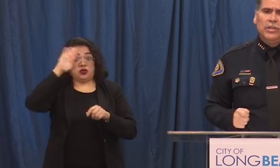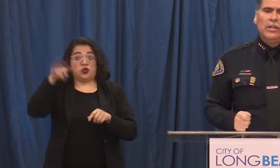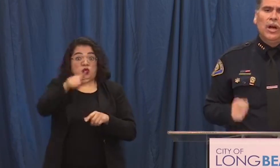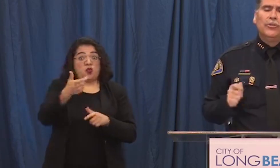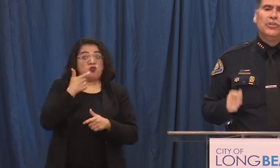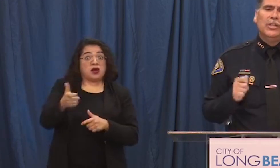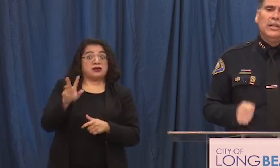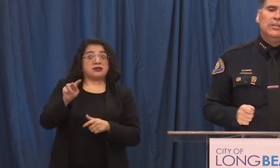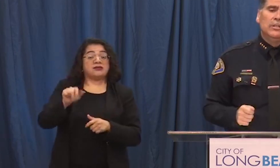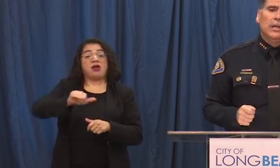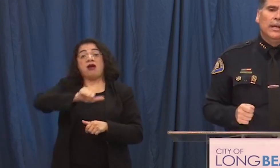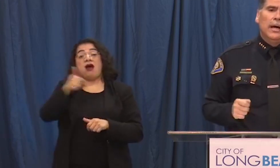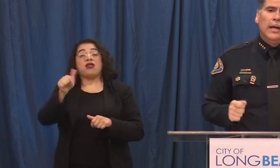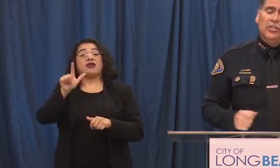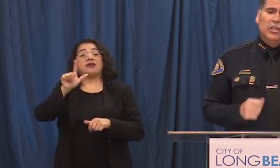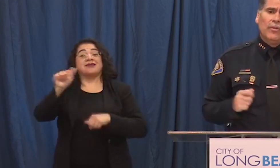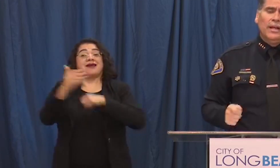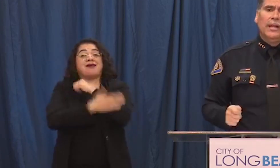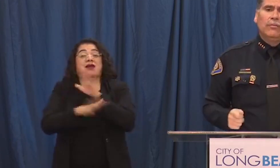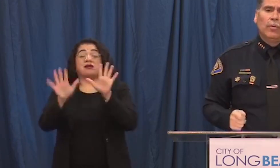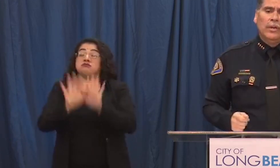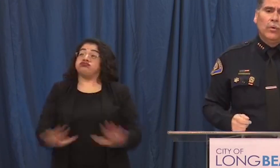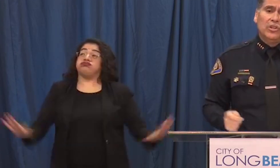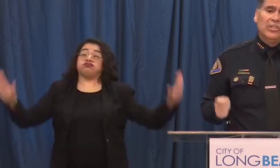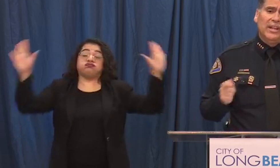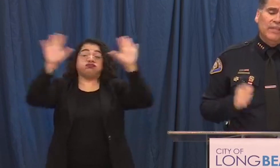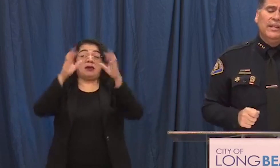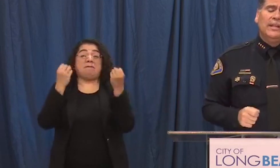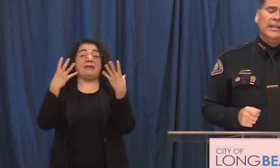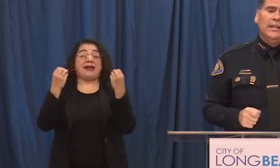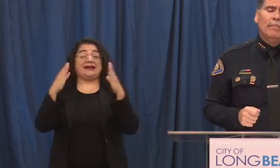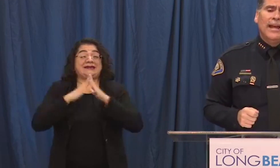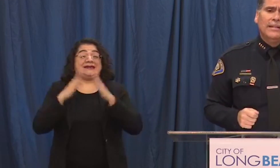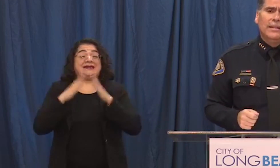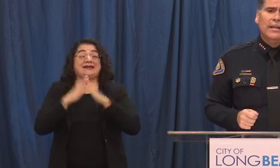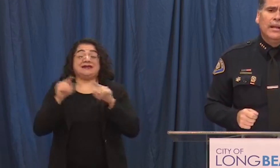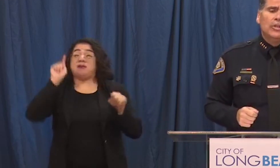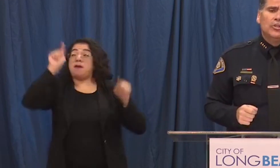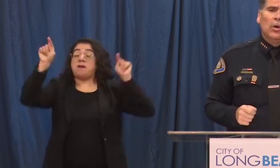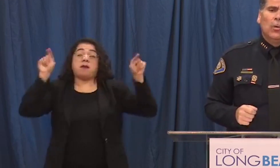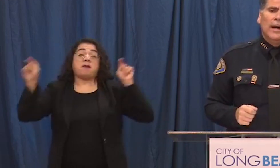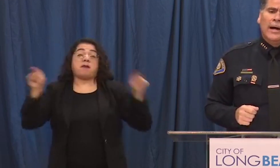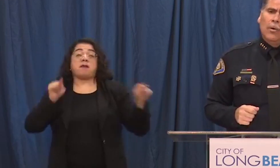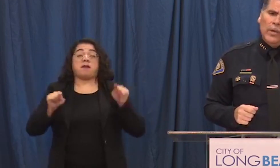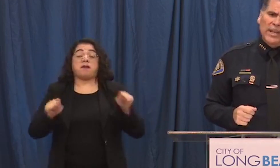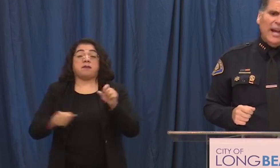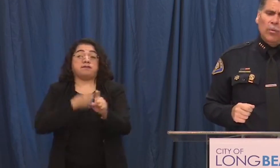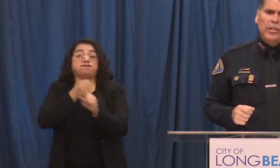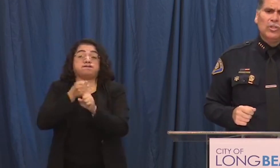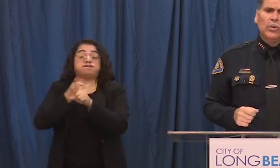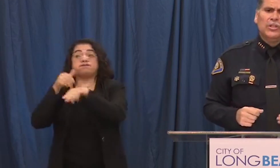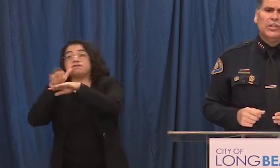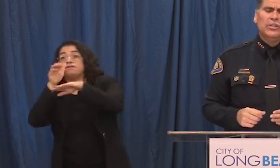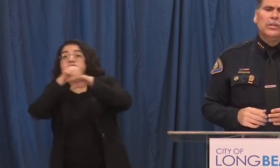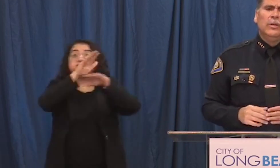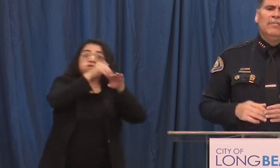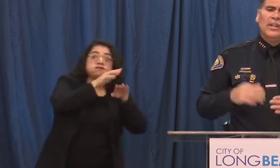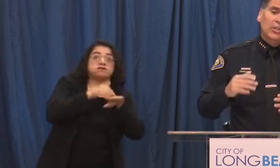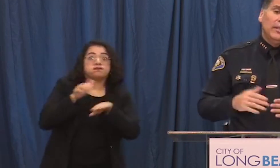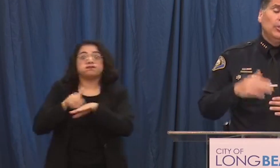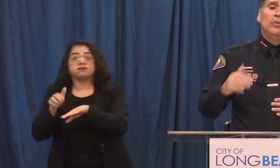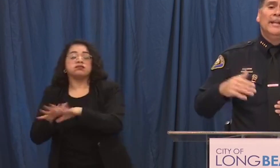television other cities uh in Southern California were significantly impacted so uh we got resources